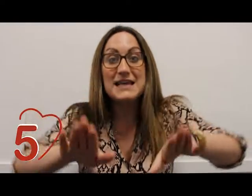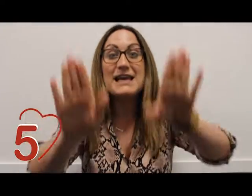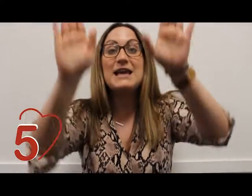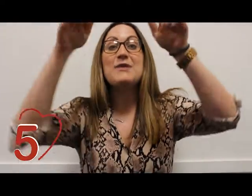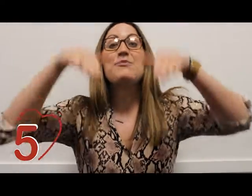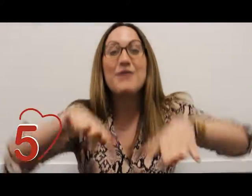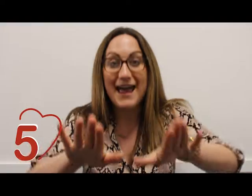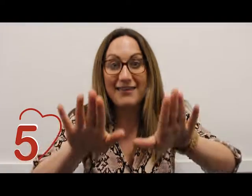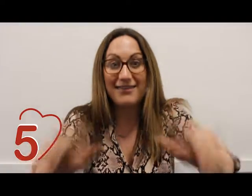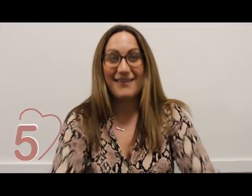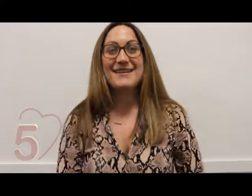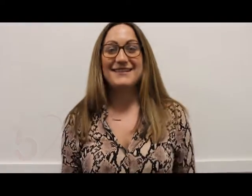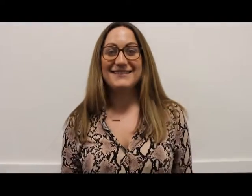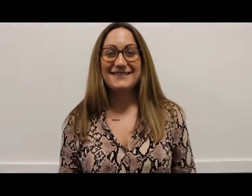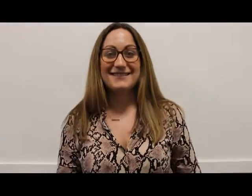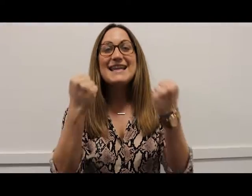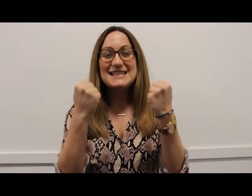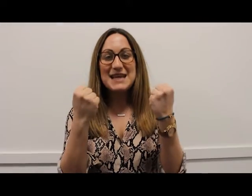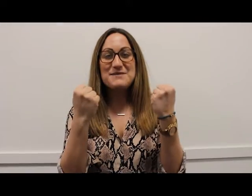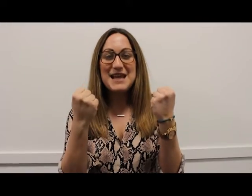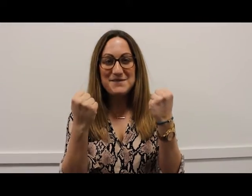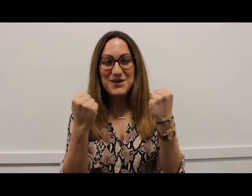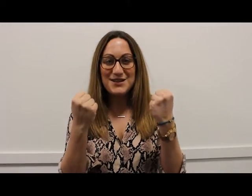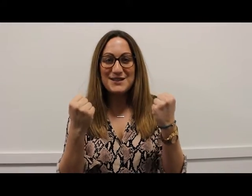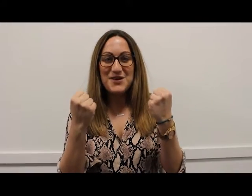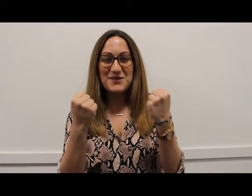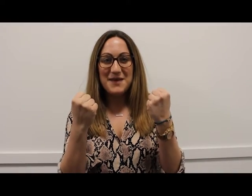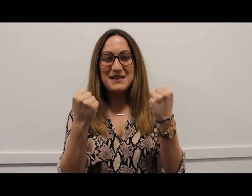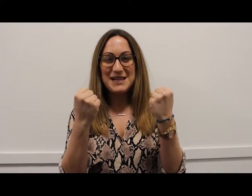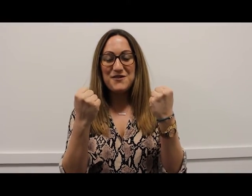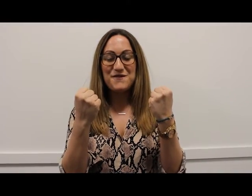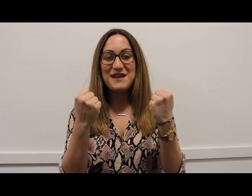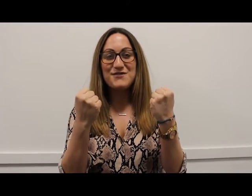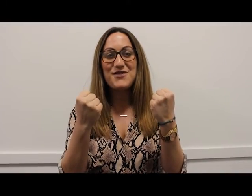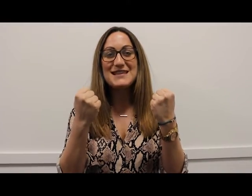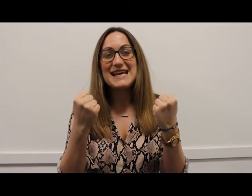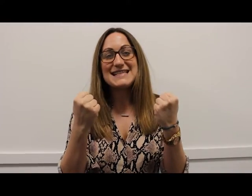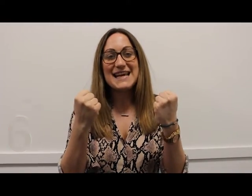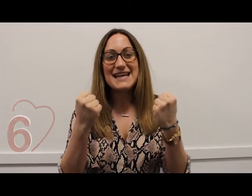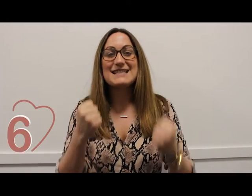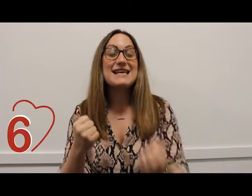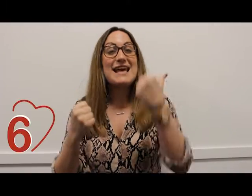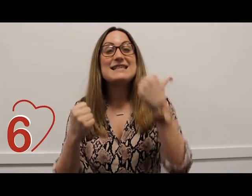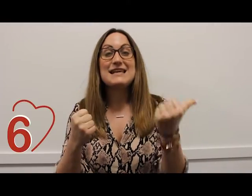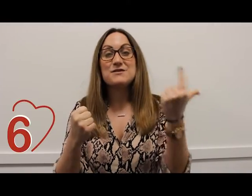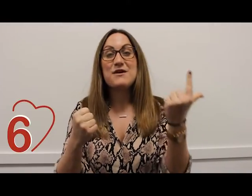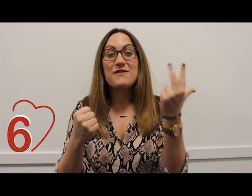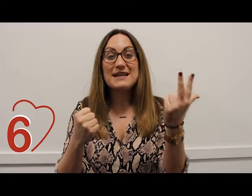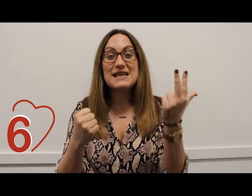deep breath team team good as gold gold let me see your fingers roll the sixes 6 12 18